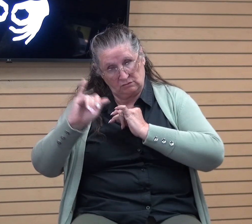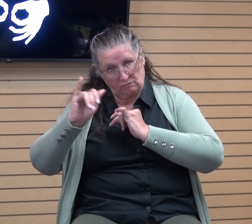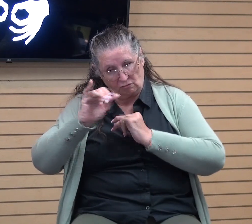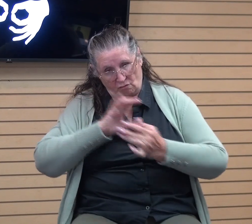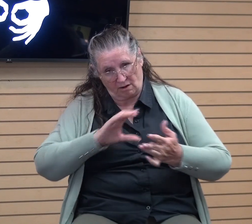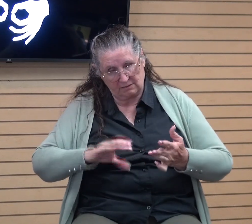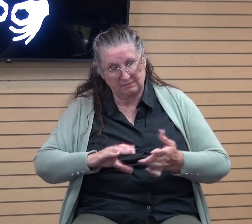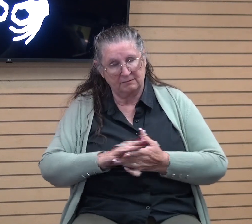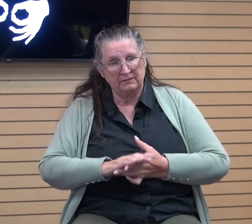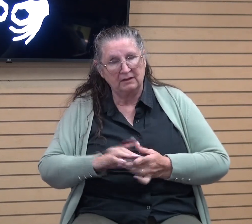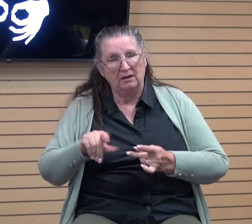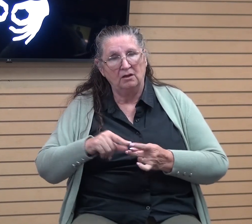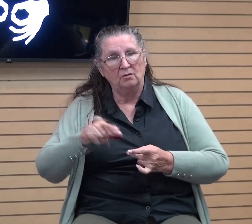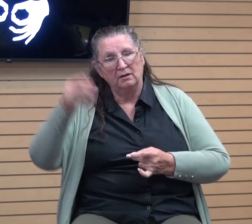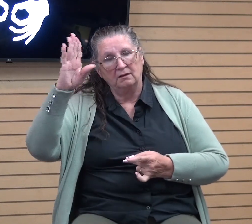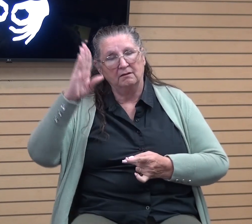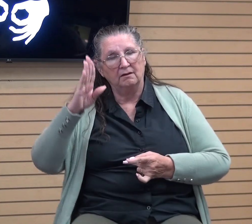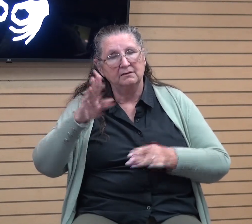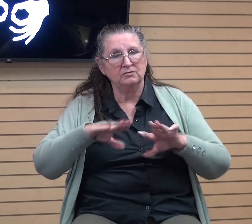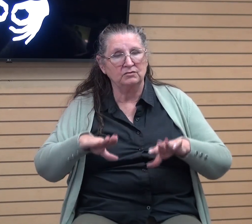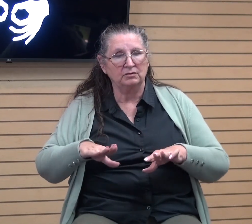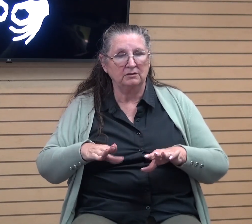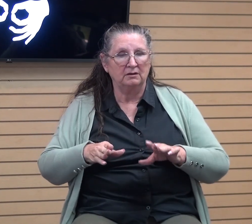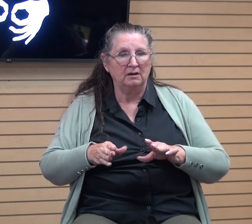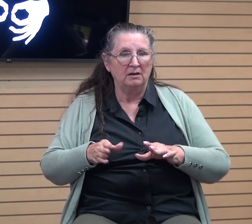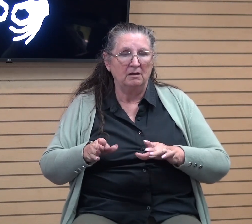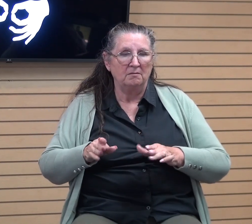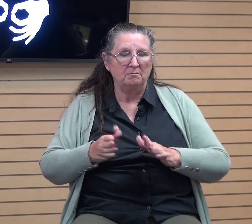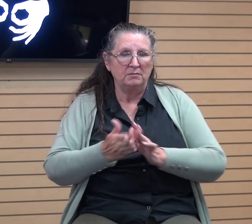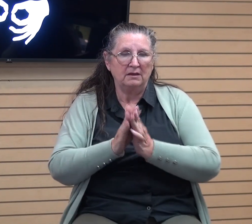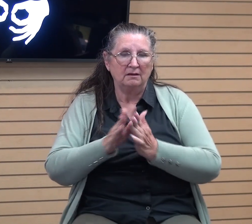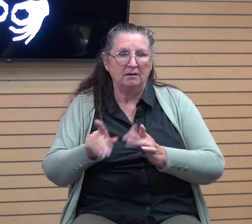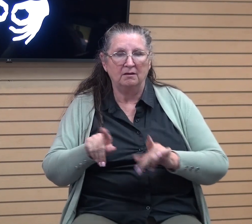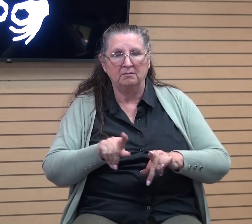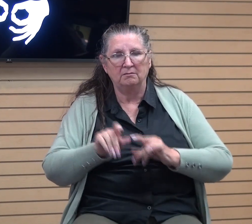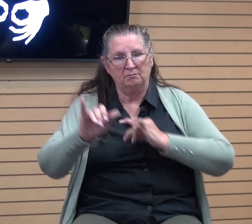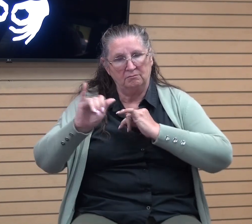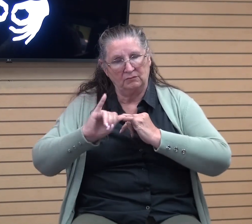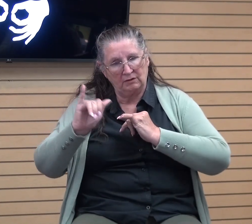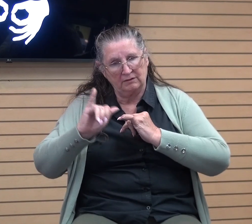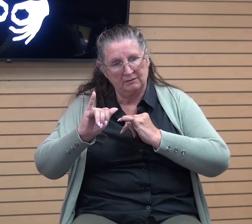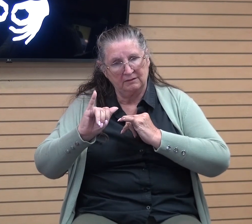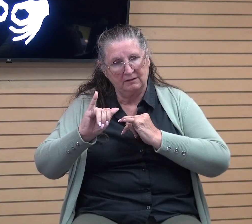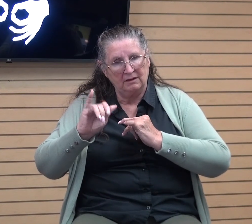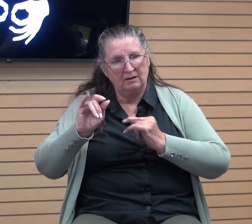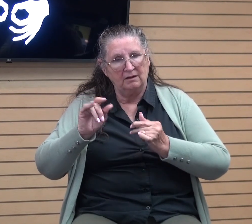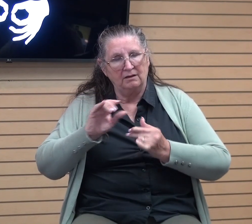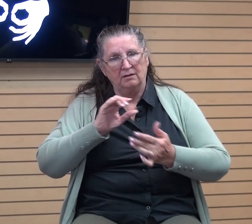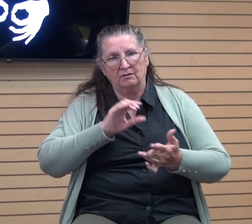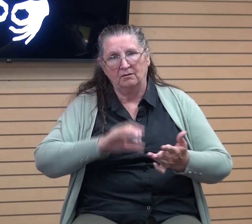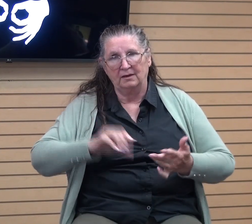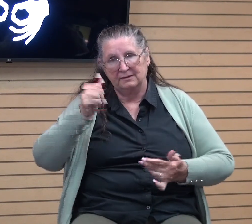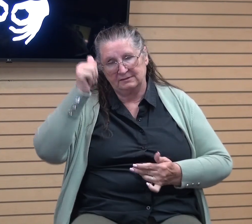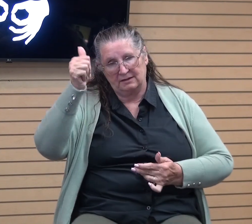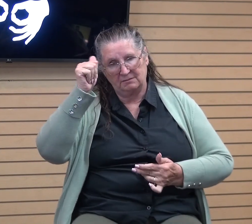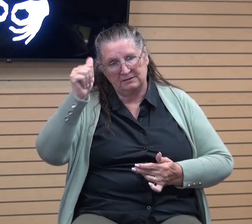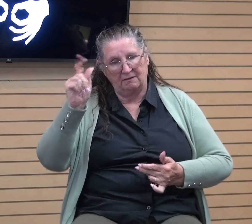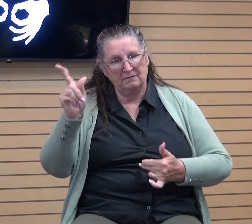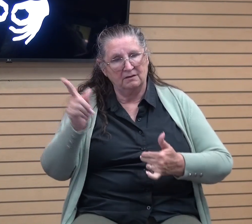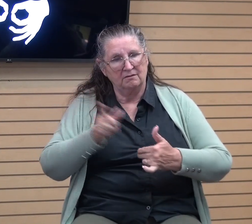When God's children are Christ-like, then Christ himself is the firstborn. He is first, and all of us are